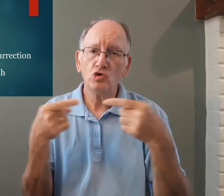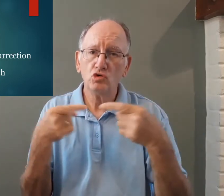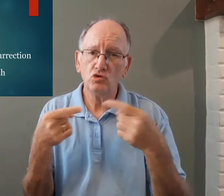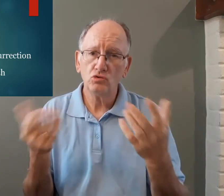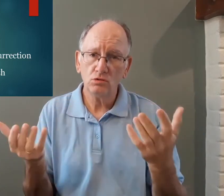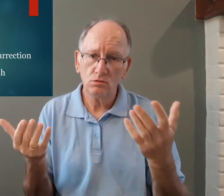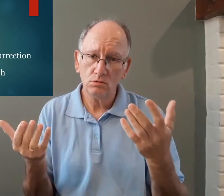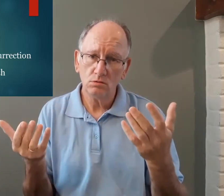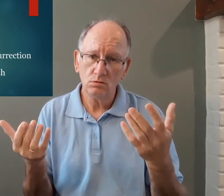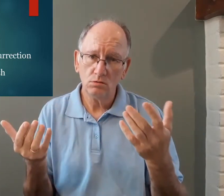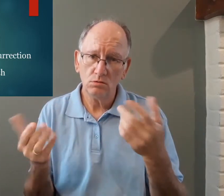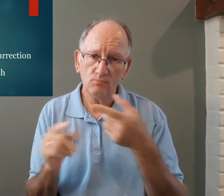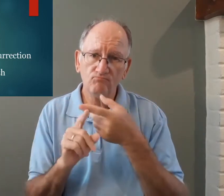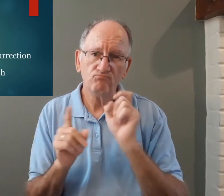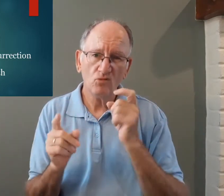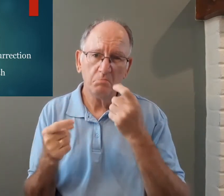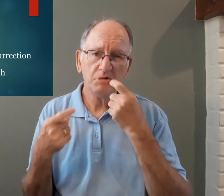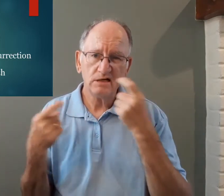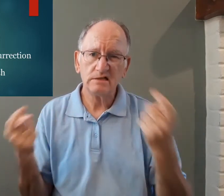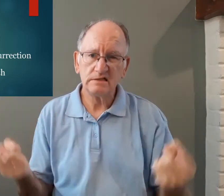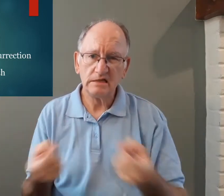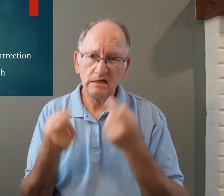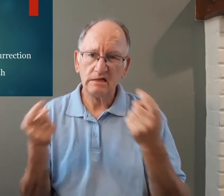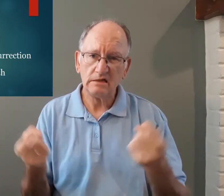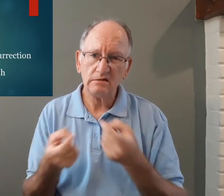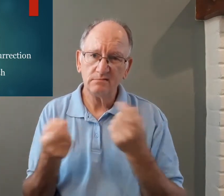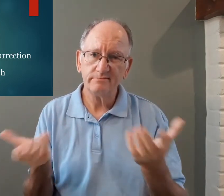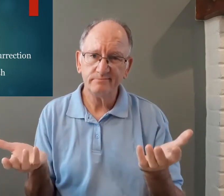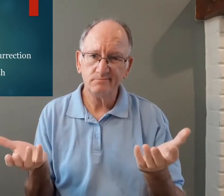we're hurt we're hurt from sin